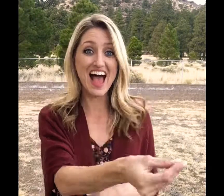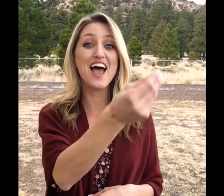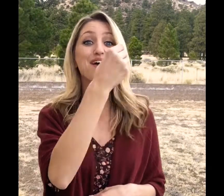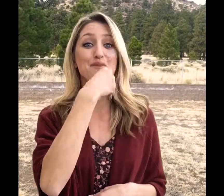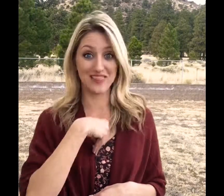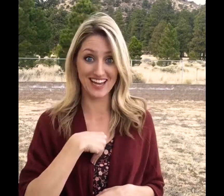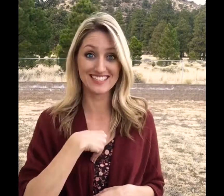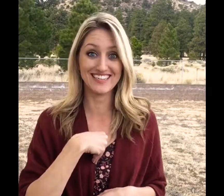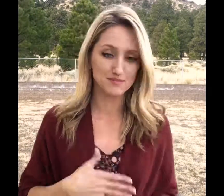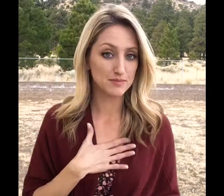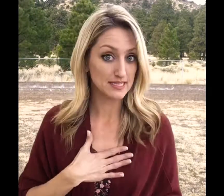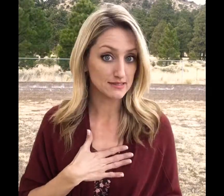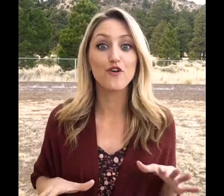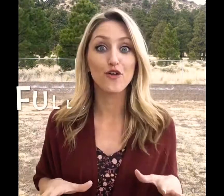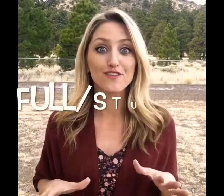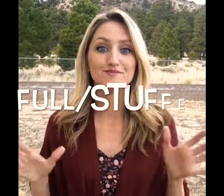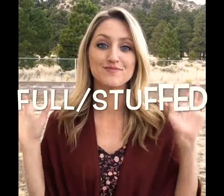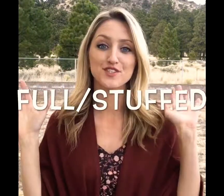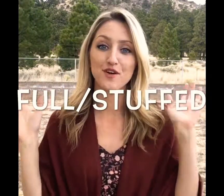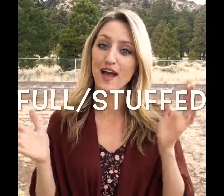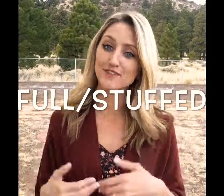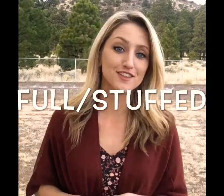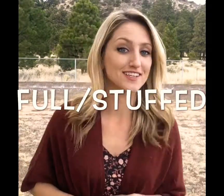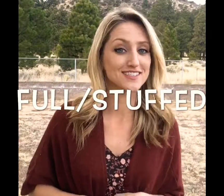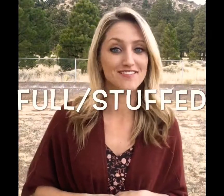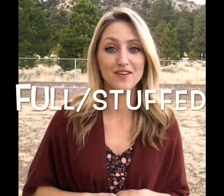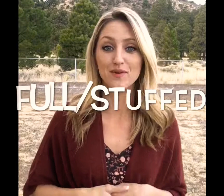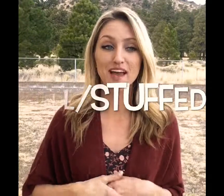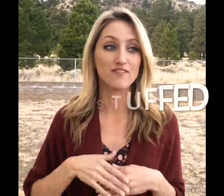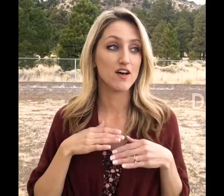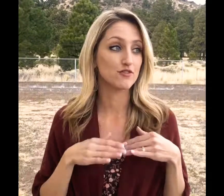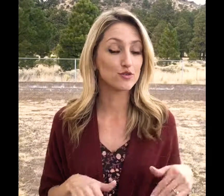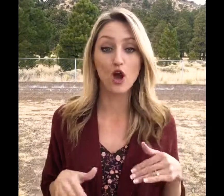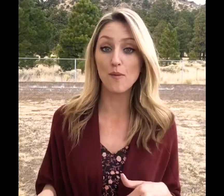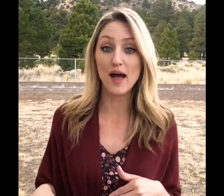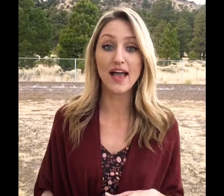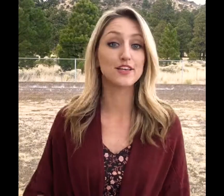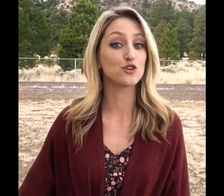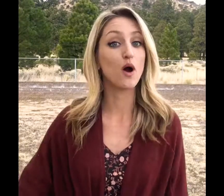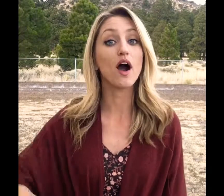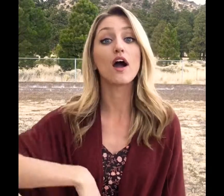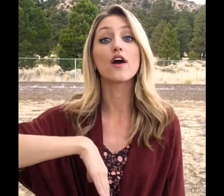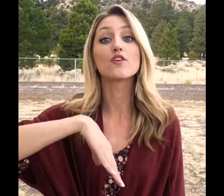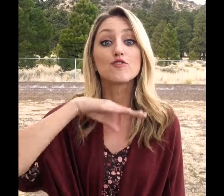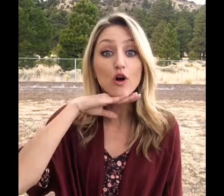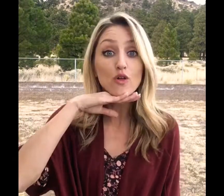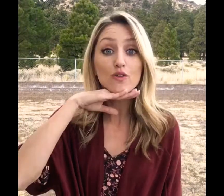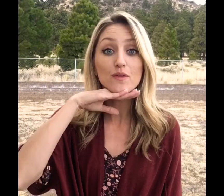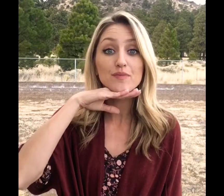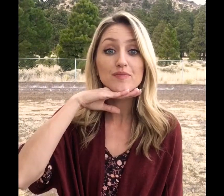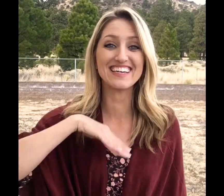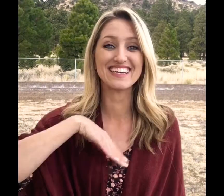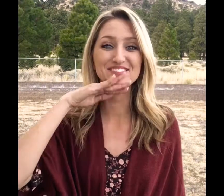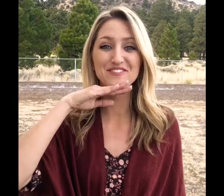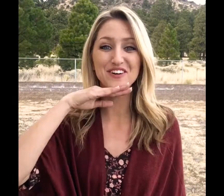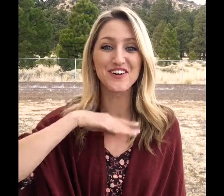I want that place. Full. Full. So after Thanksgiving we have a food coma and you are full. Full